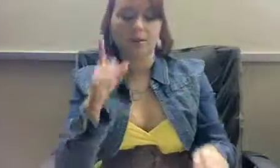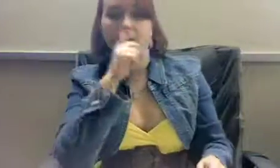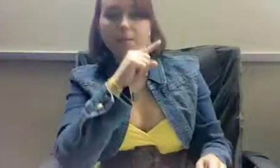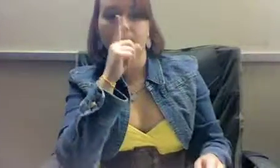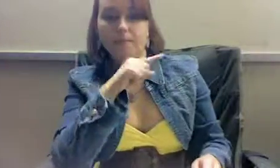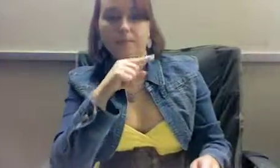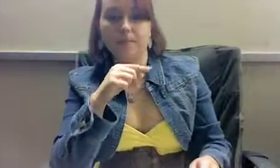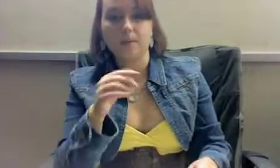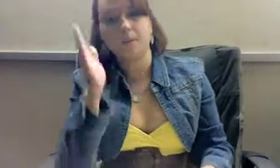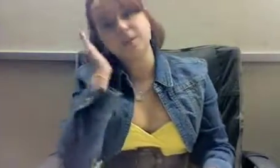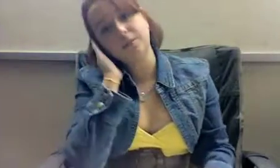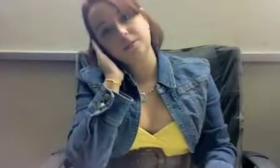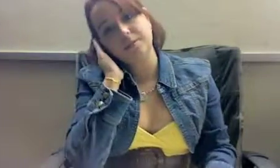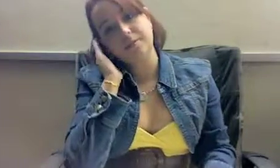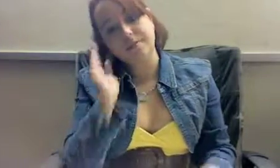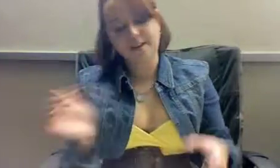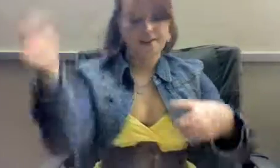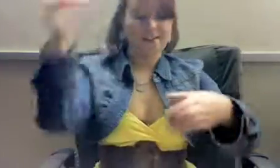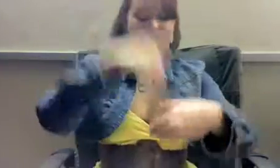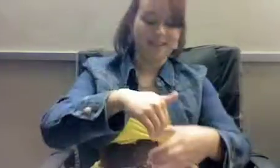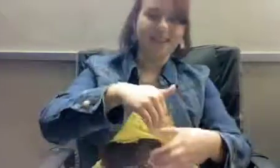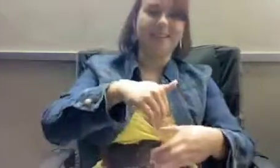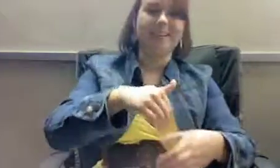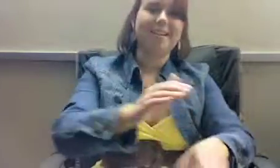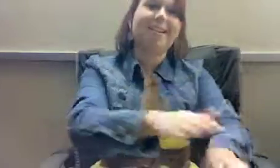I have no idea what he's saying though. So I'm just going to.